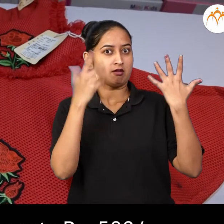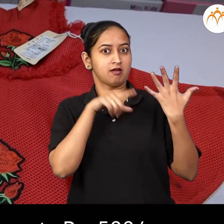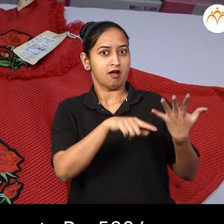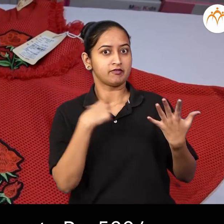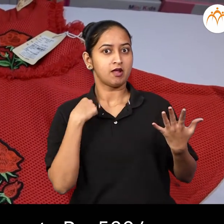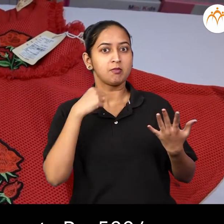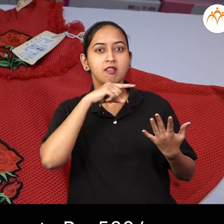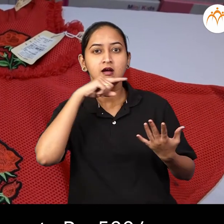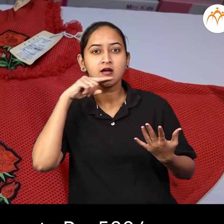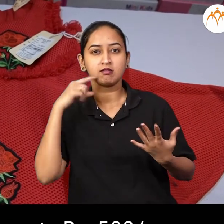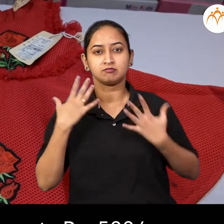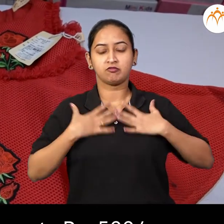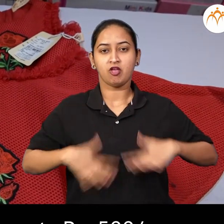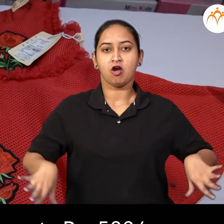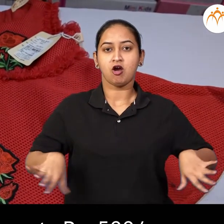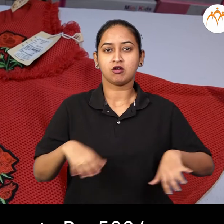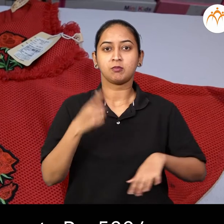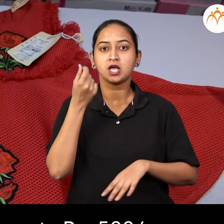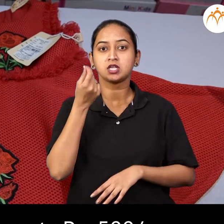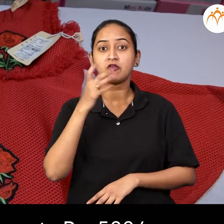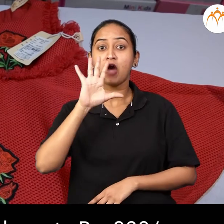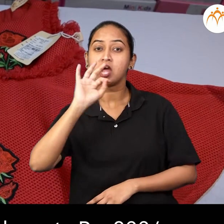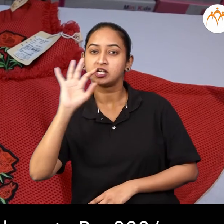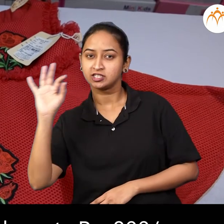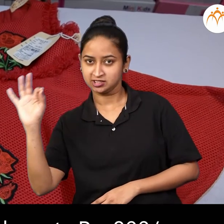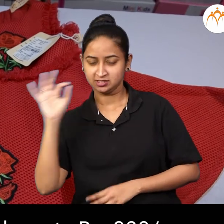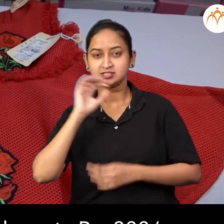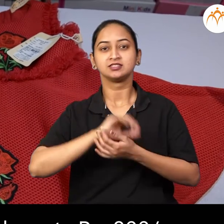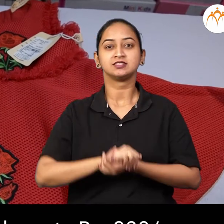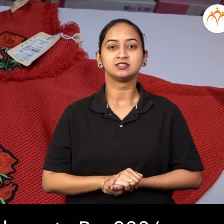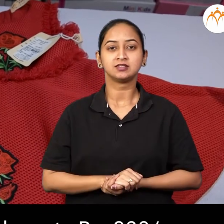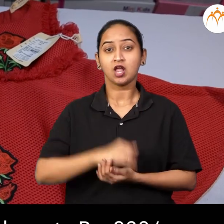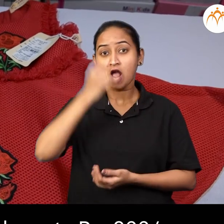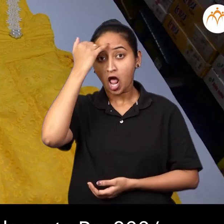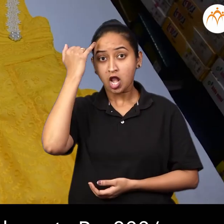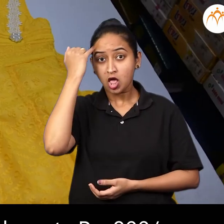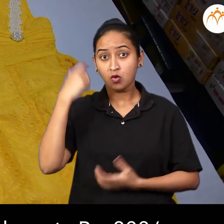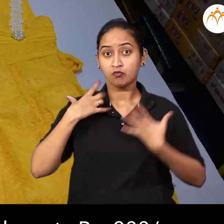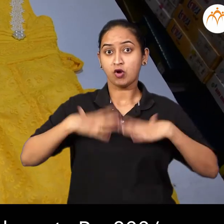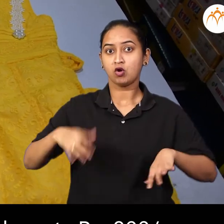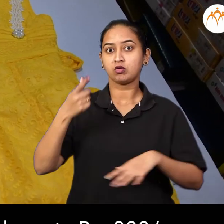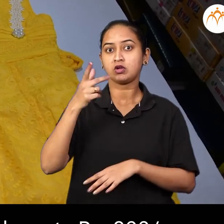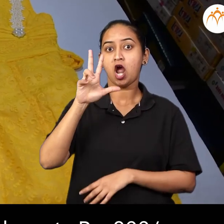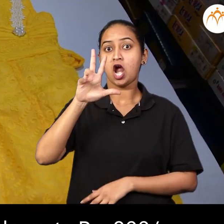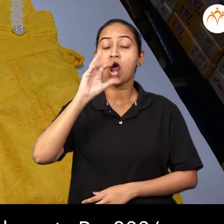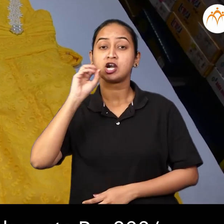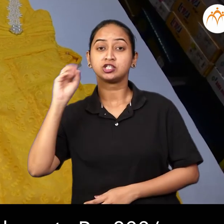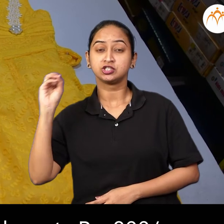costs Rs. This yellow frock costs Rs. 800